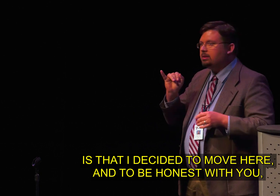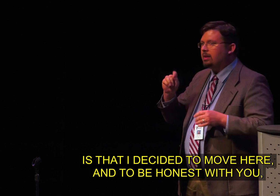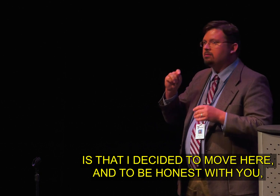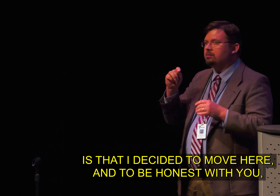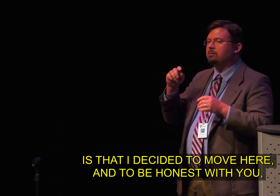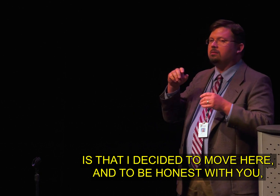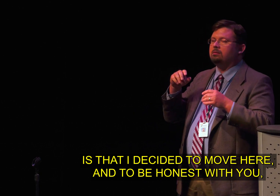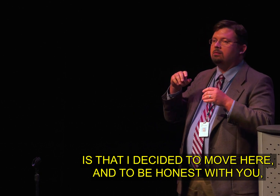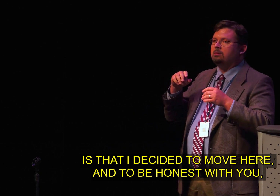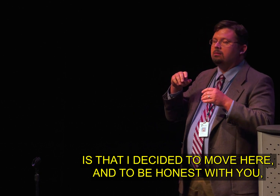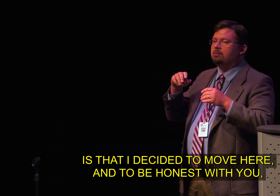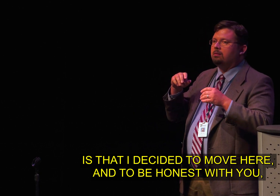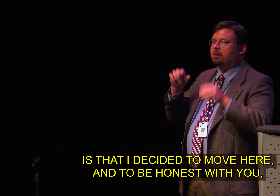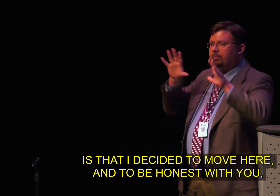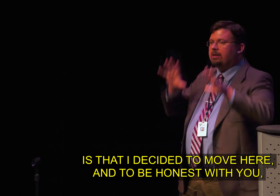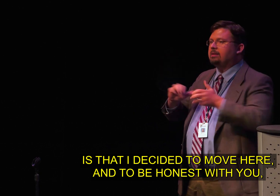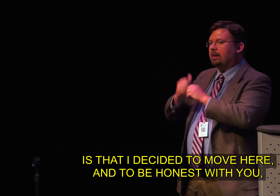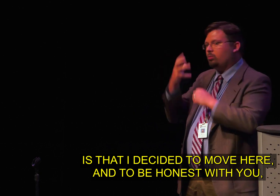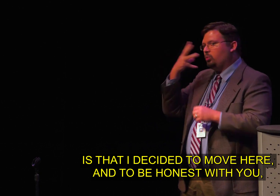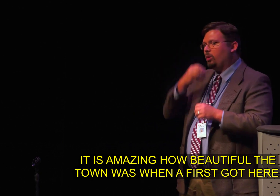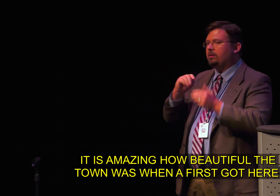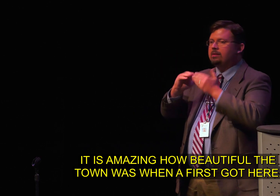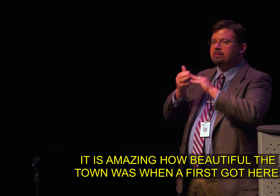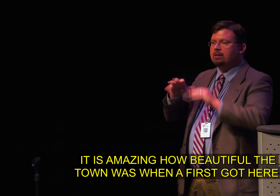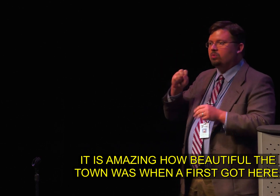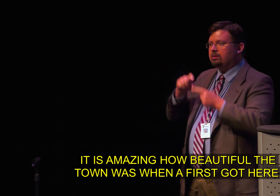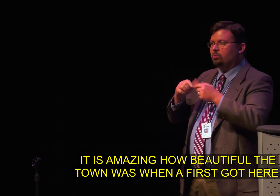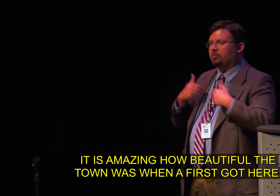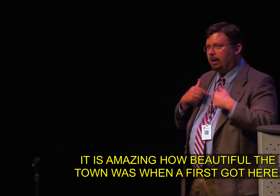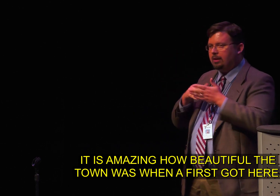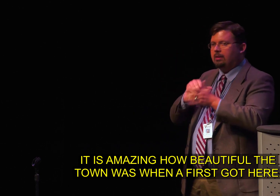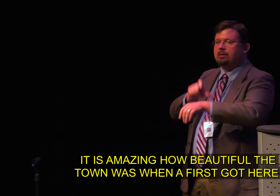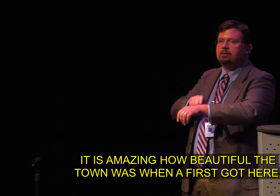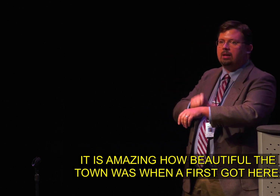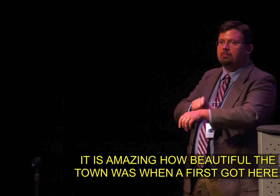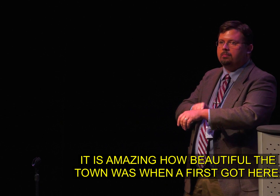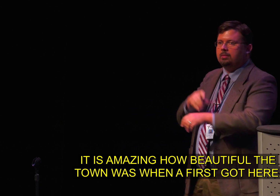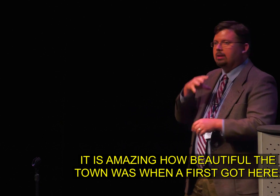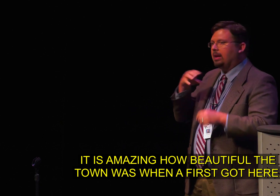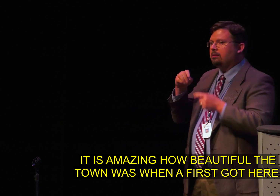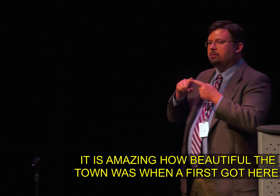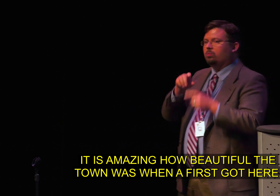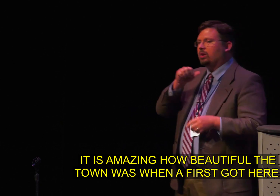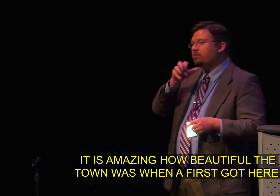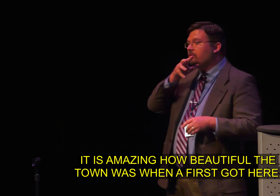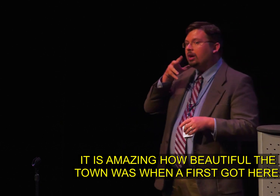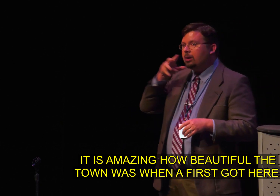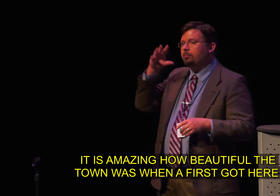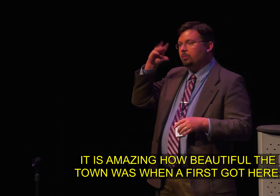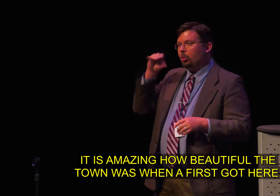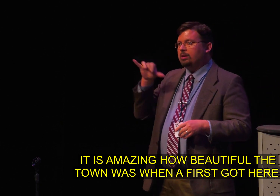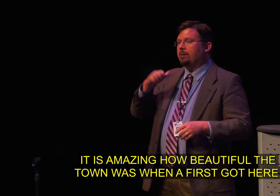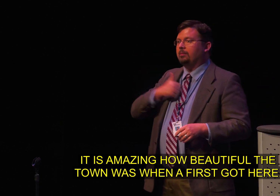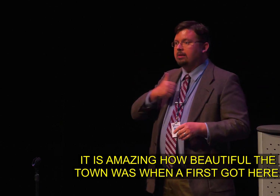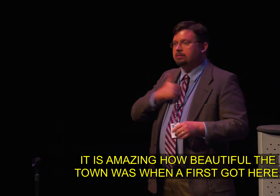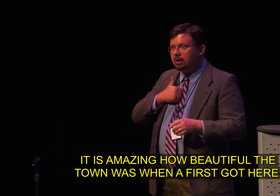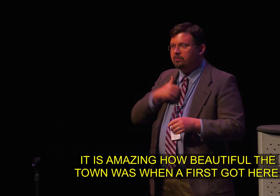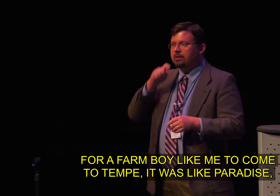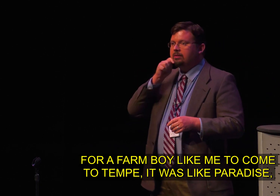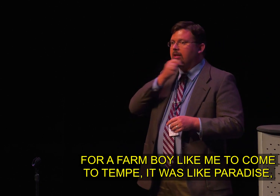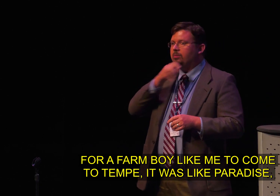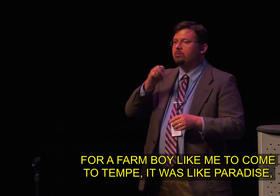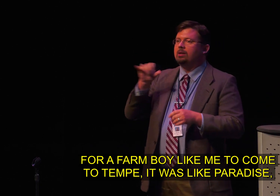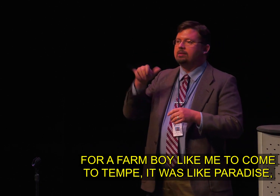And to be honest with you, it is amazing how beautiful the town was when I first got here.